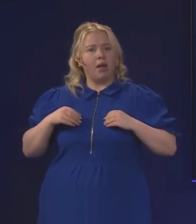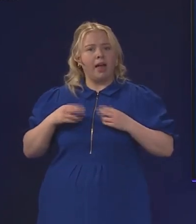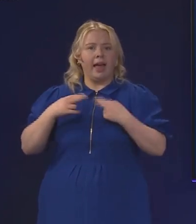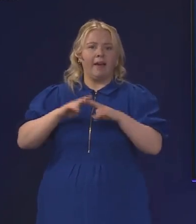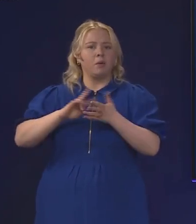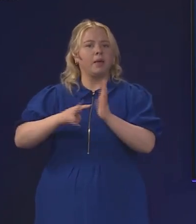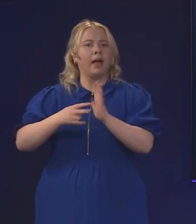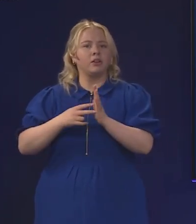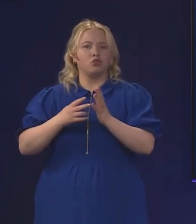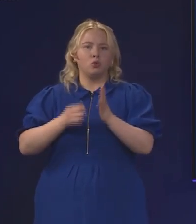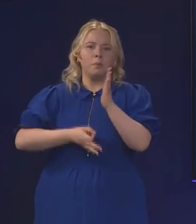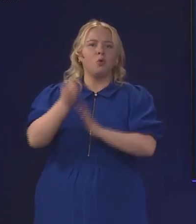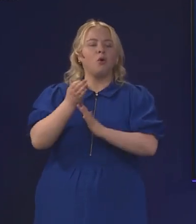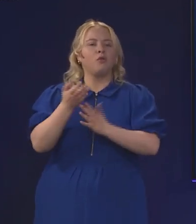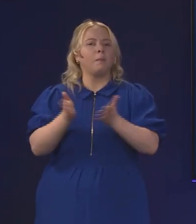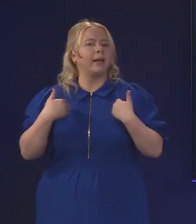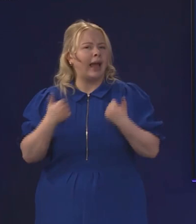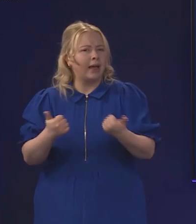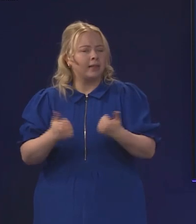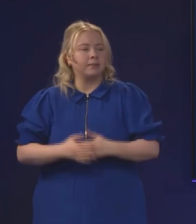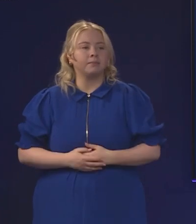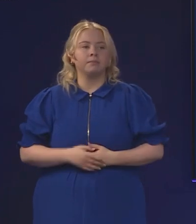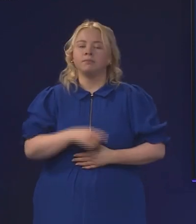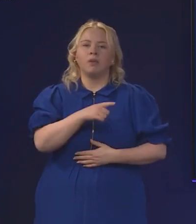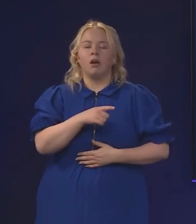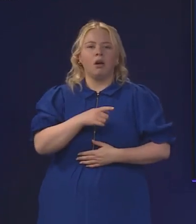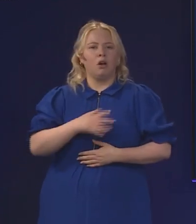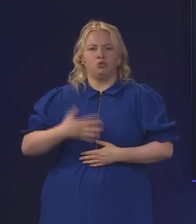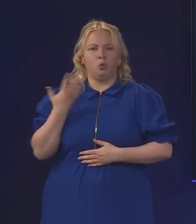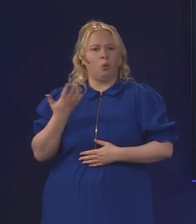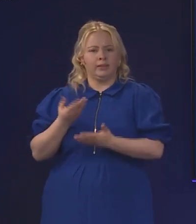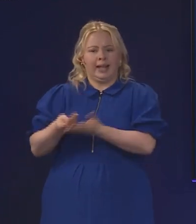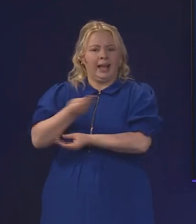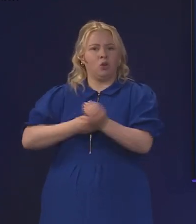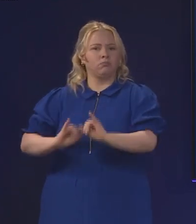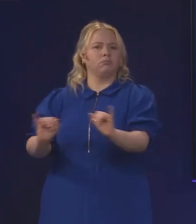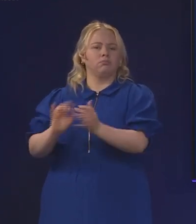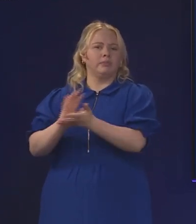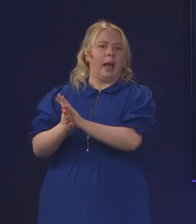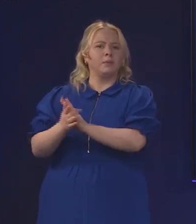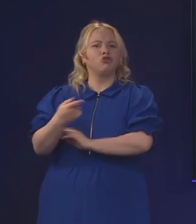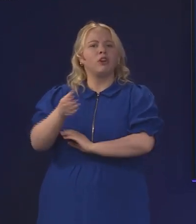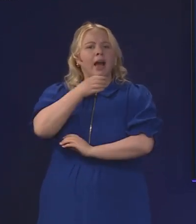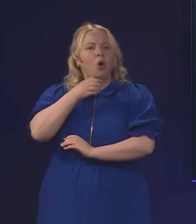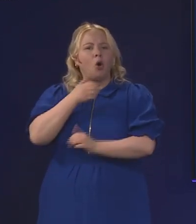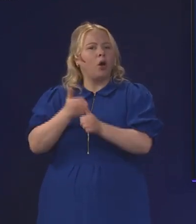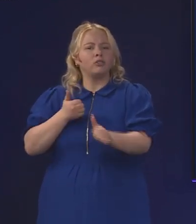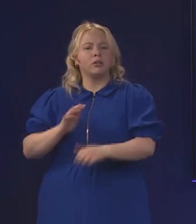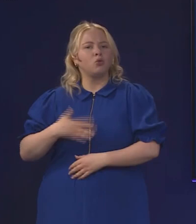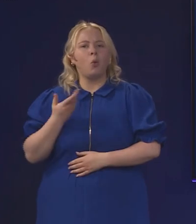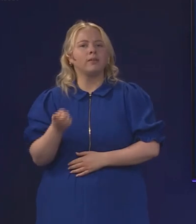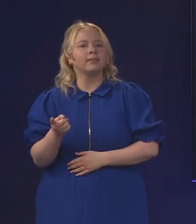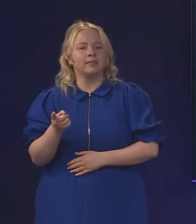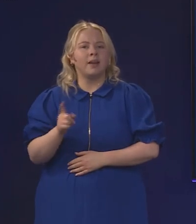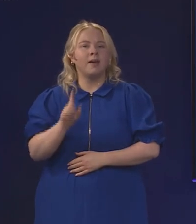to improve public health? This is not about doing economic damage to the alcohol industry, it is about making sure we're